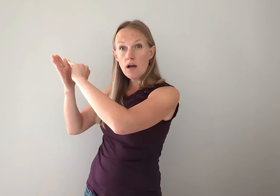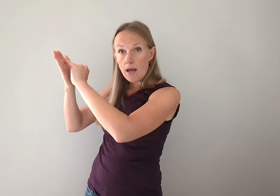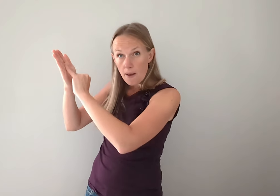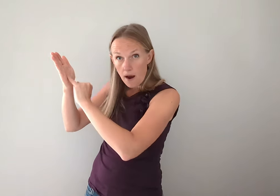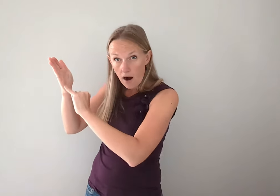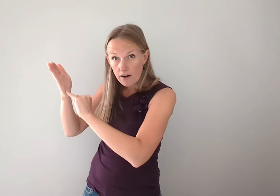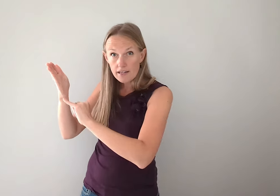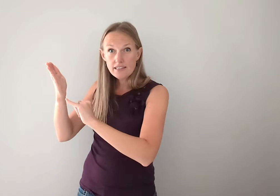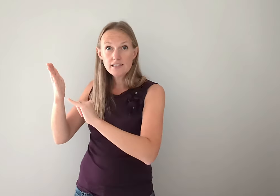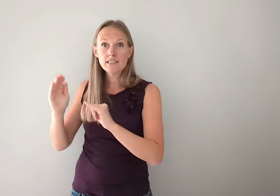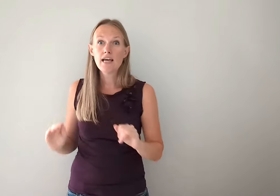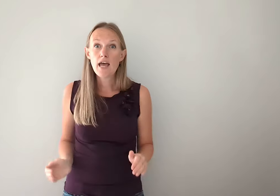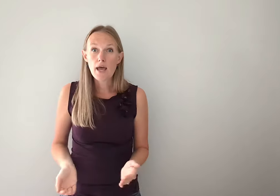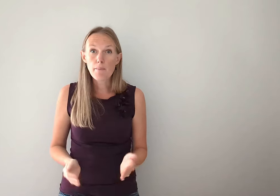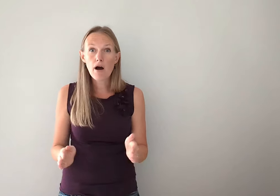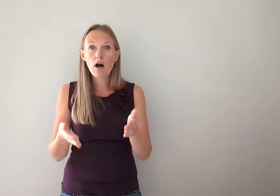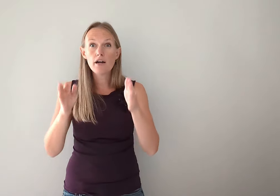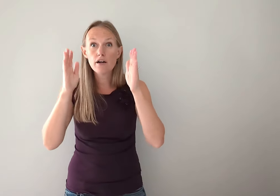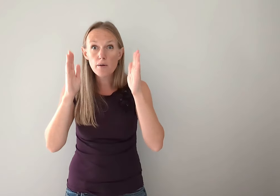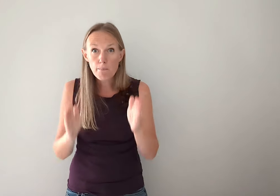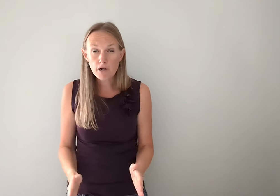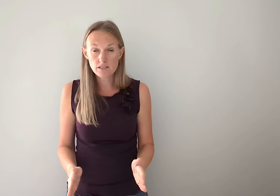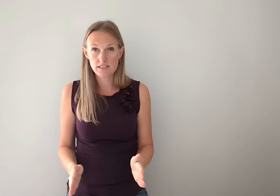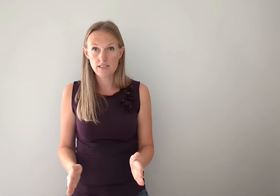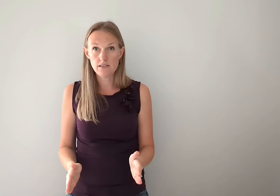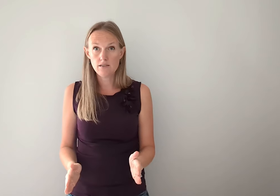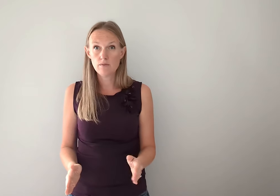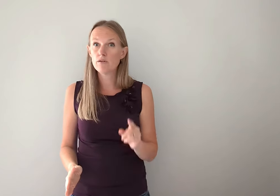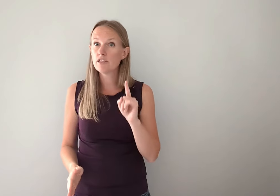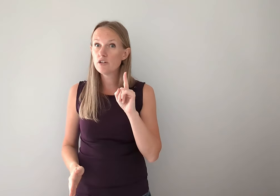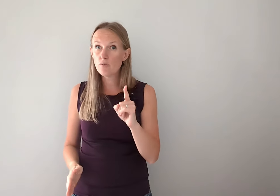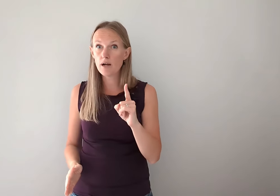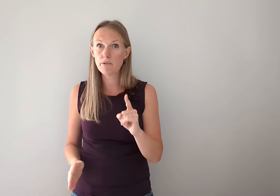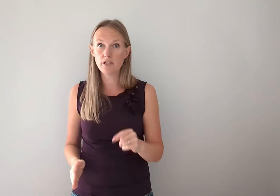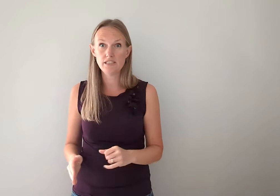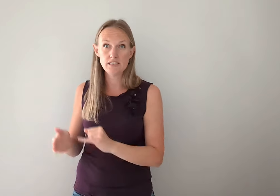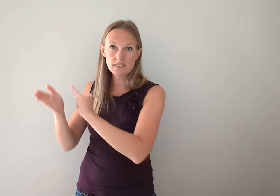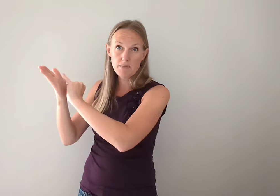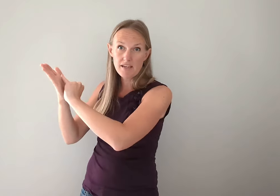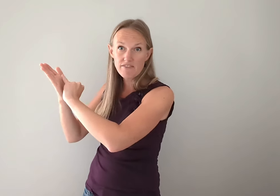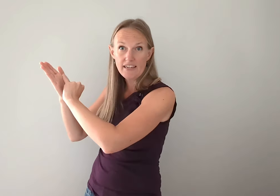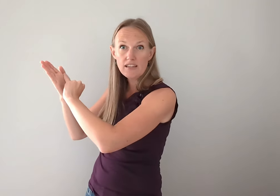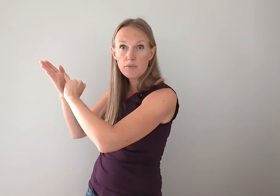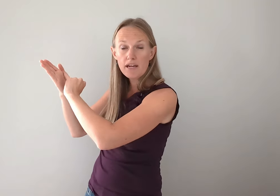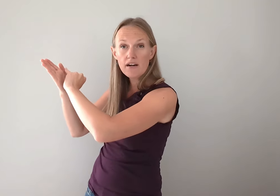artist and potter person. We're only going to do one person just to make it fit a little better.